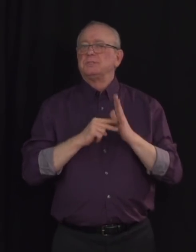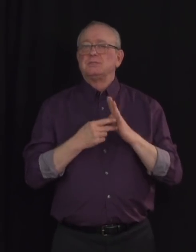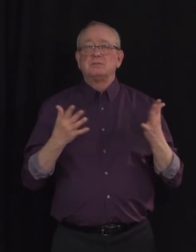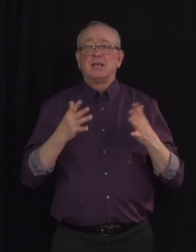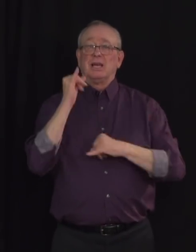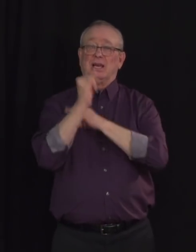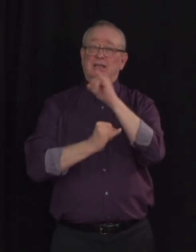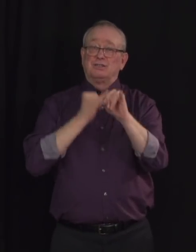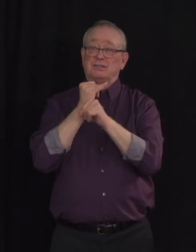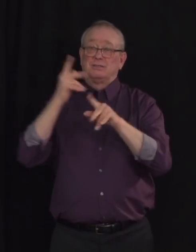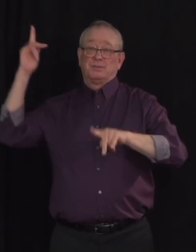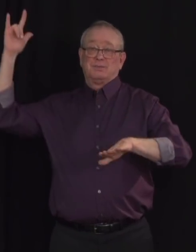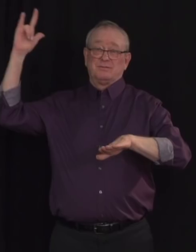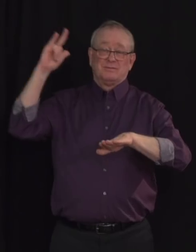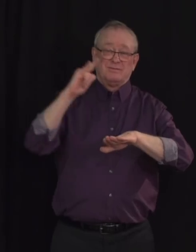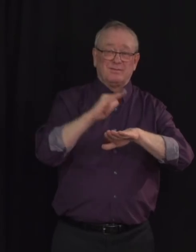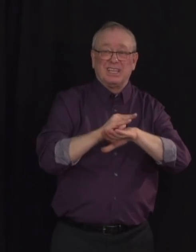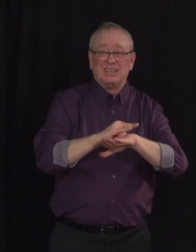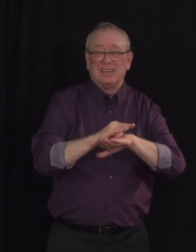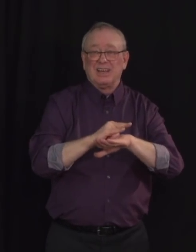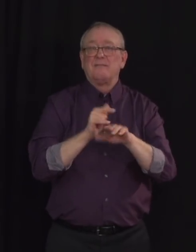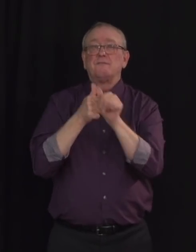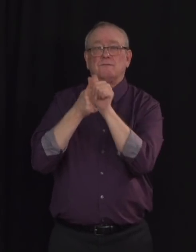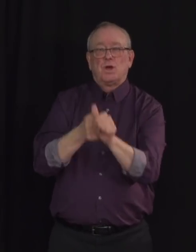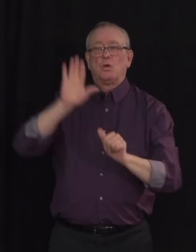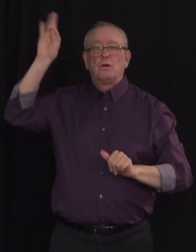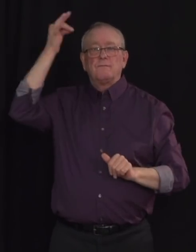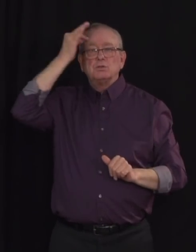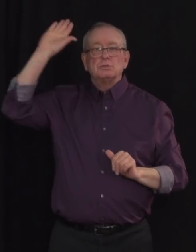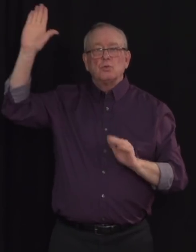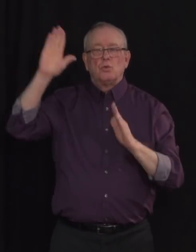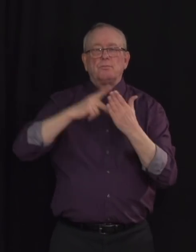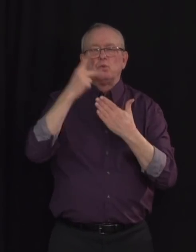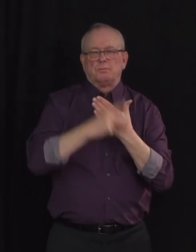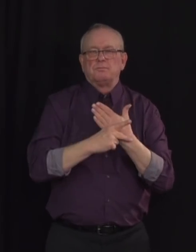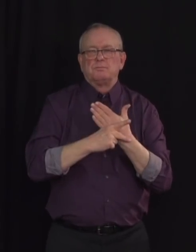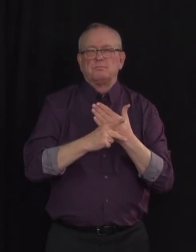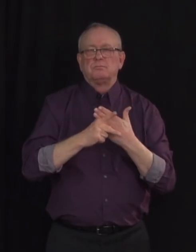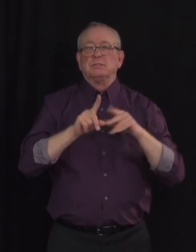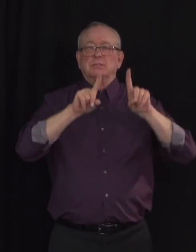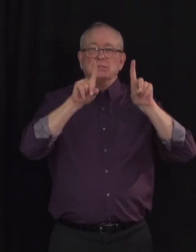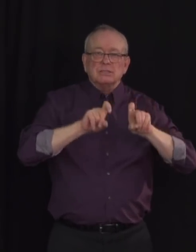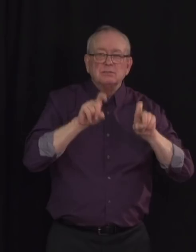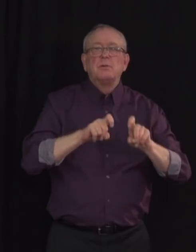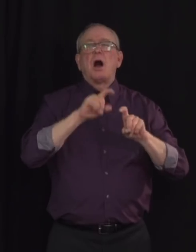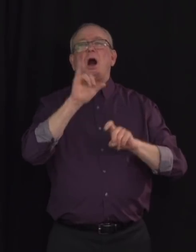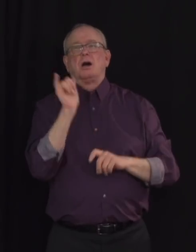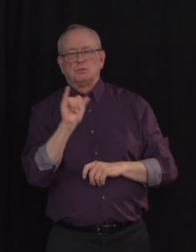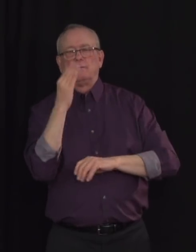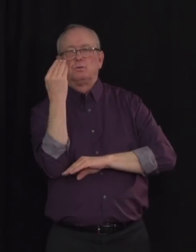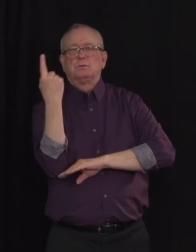will need to comply with the mandatory federal testing requirement, and 14-day quarantine period at that time.